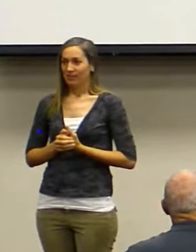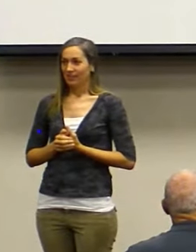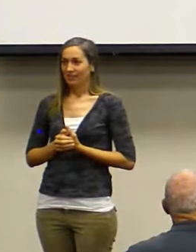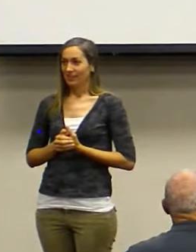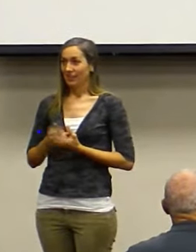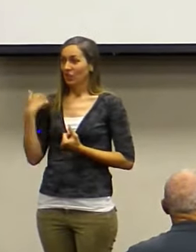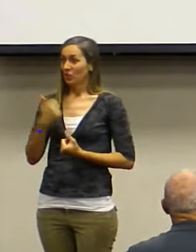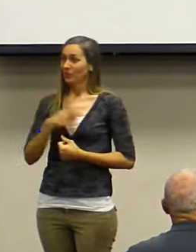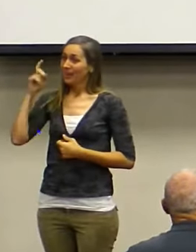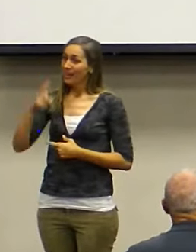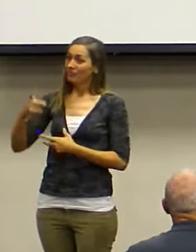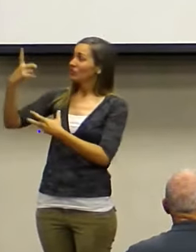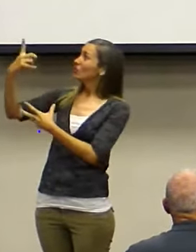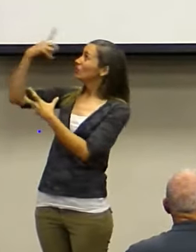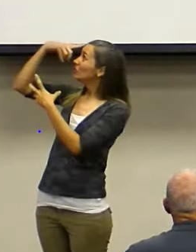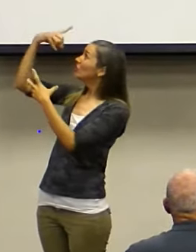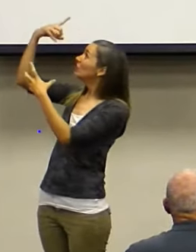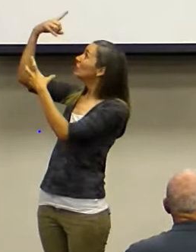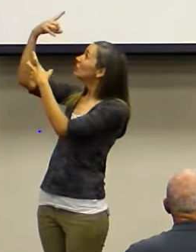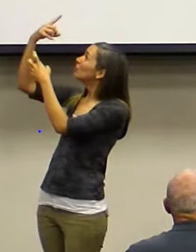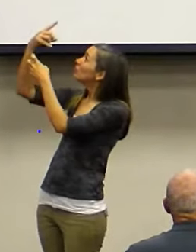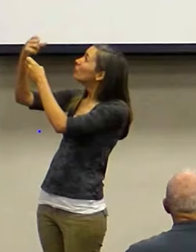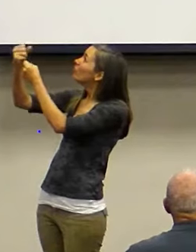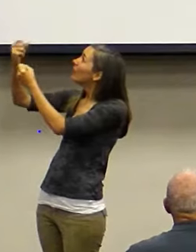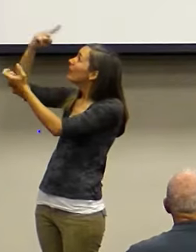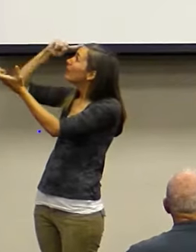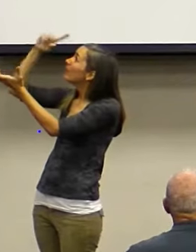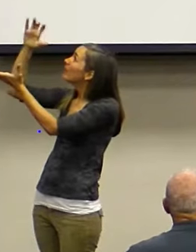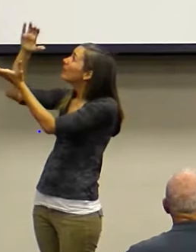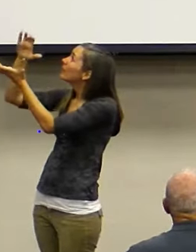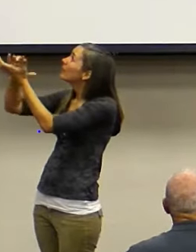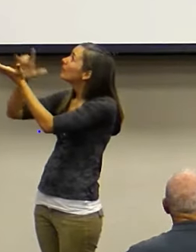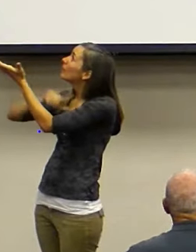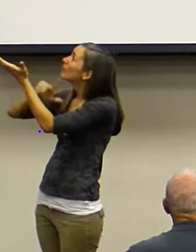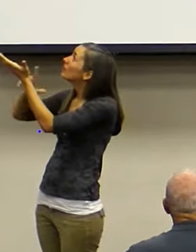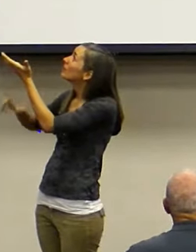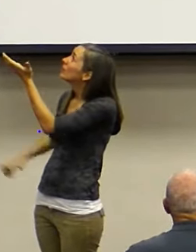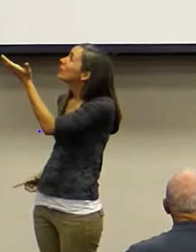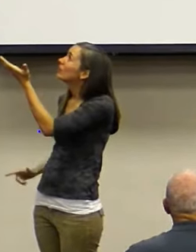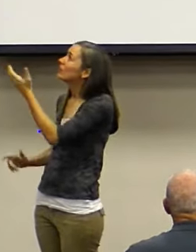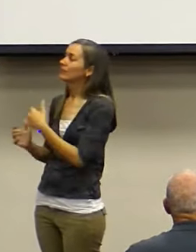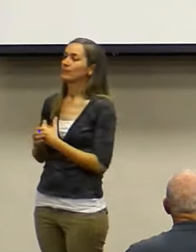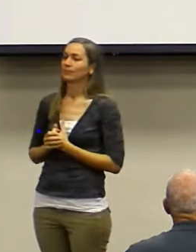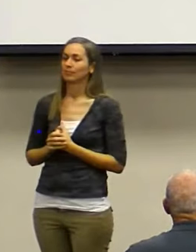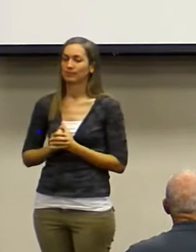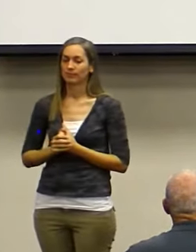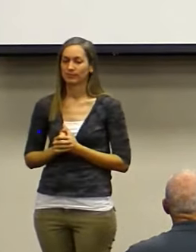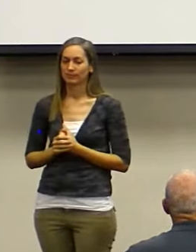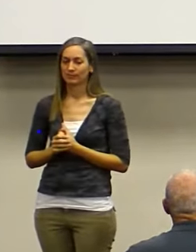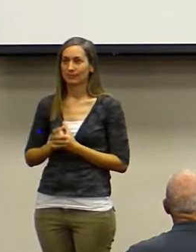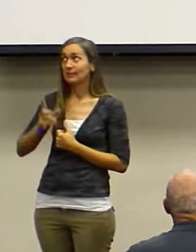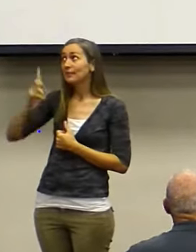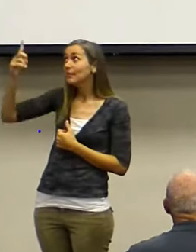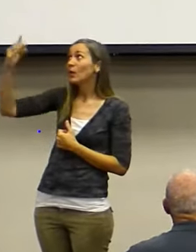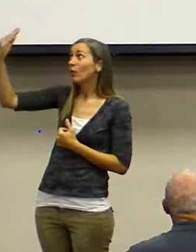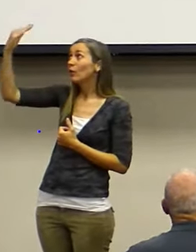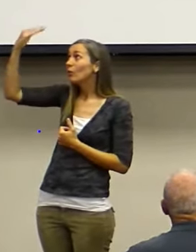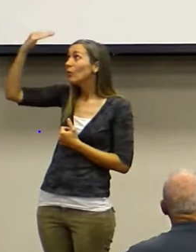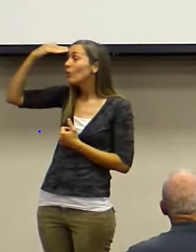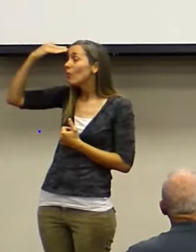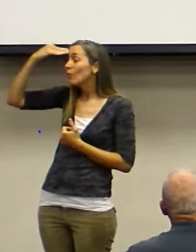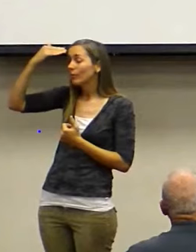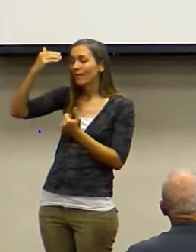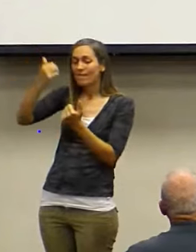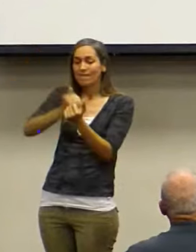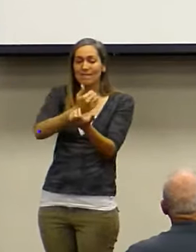We have to trust and believe in the Lord. For he knows everything. And